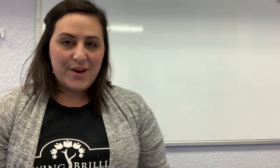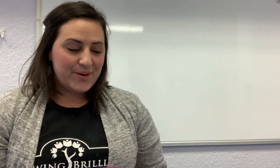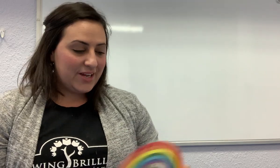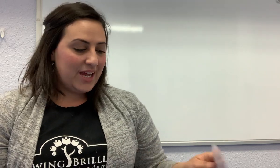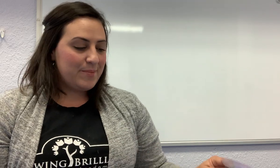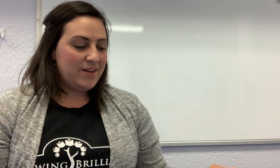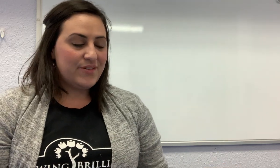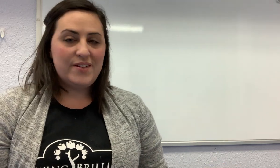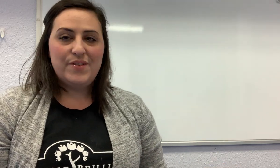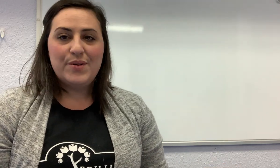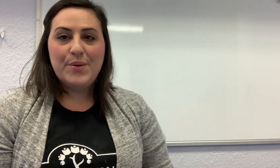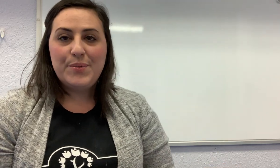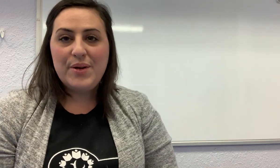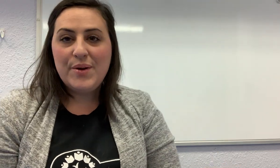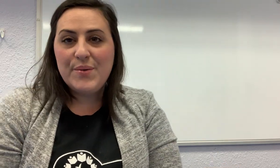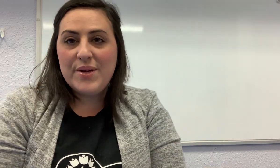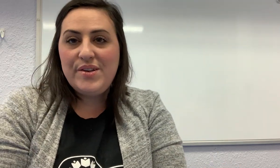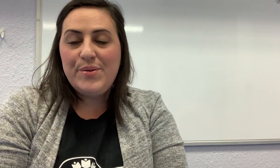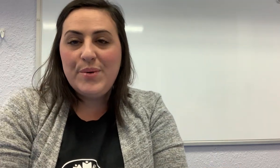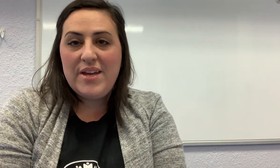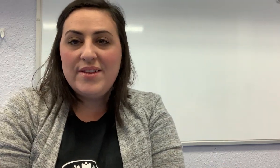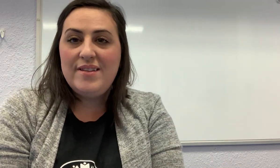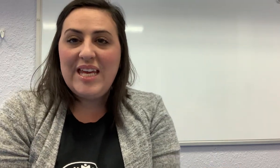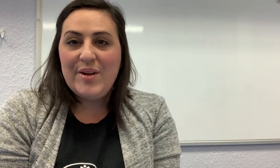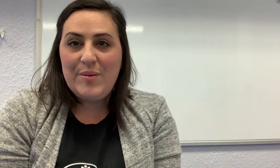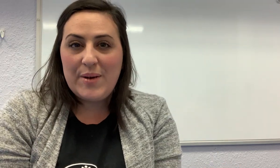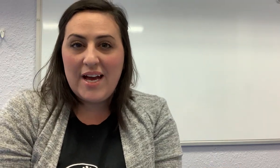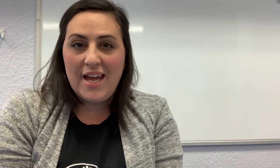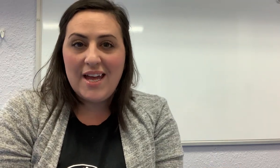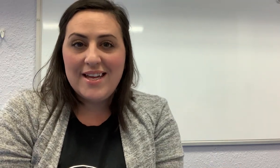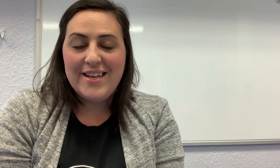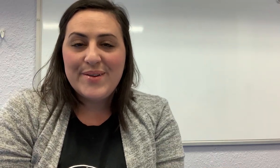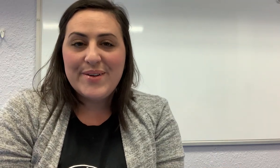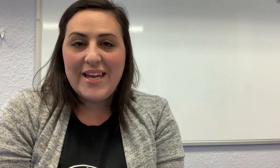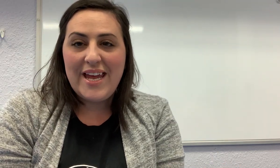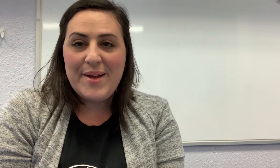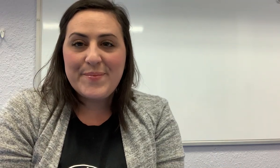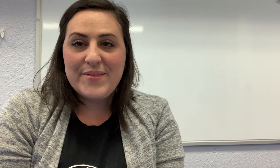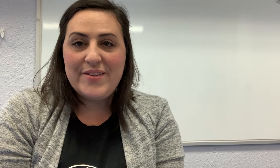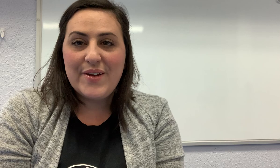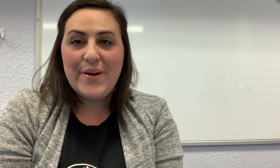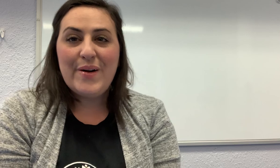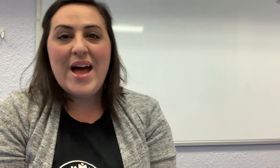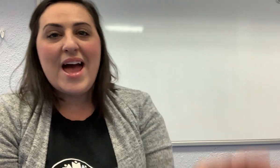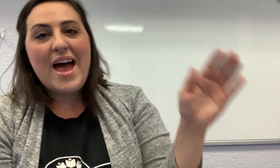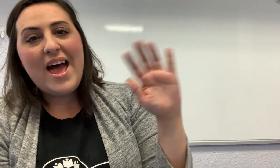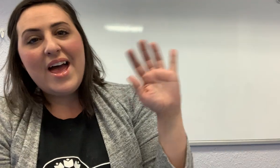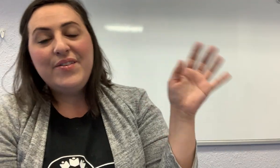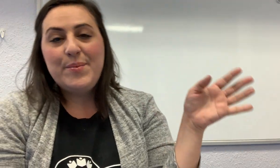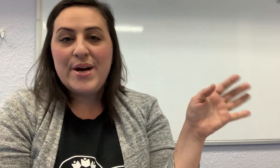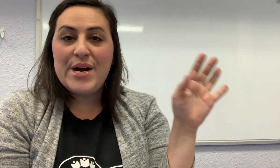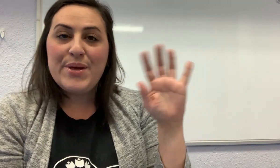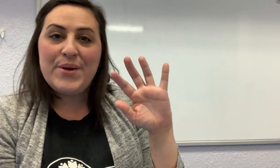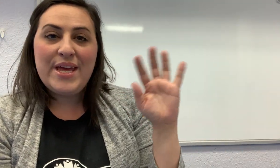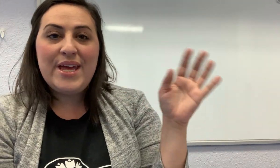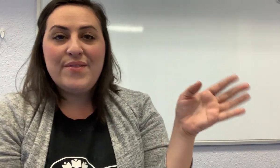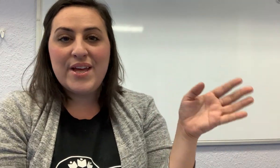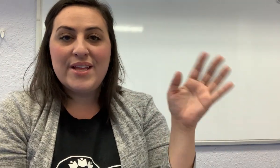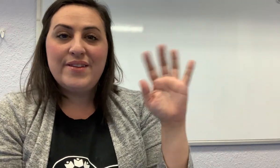Okay, my friends. We are going to wave and sing goodbye. Okay? Let's go. Everybody wave and